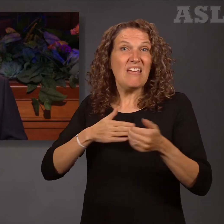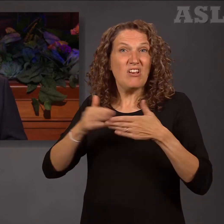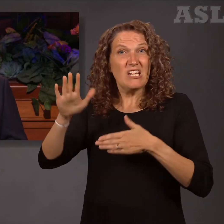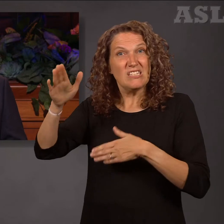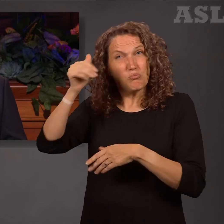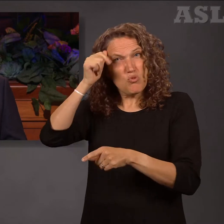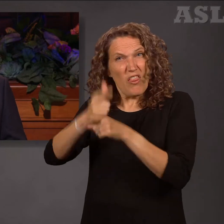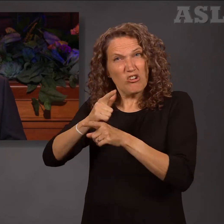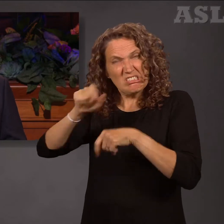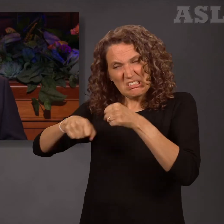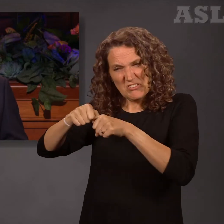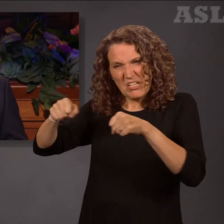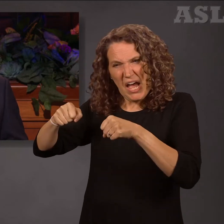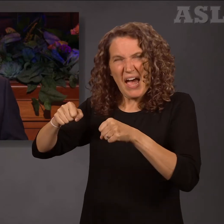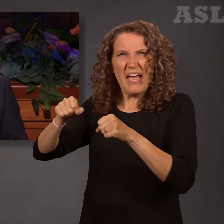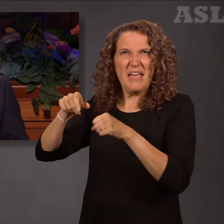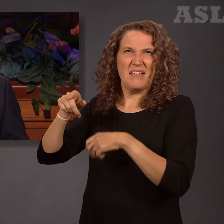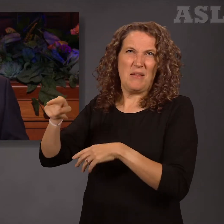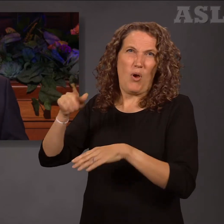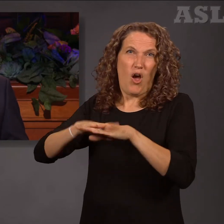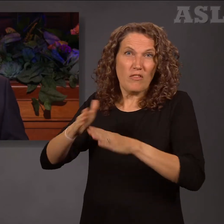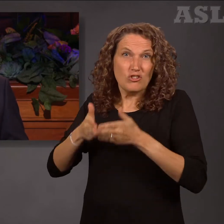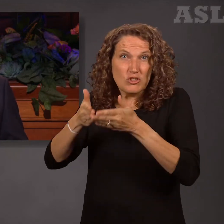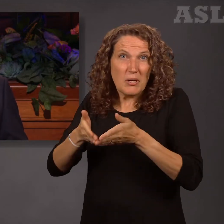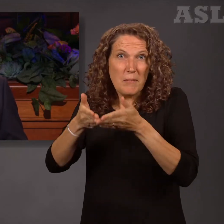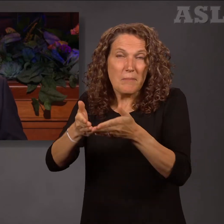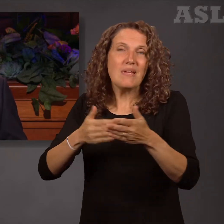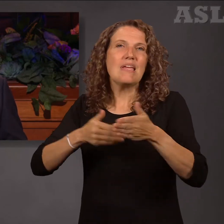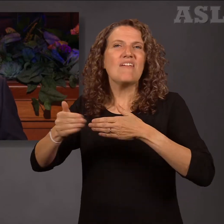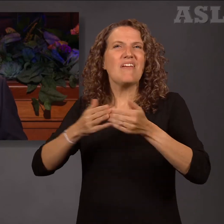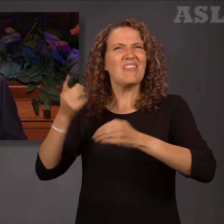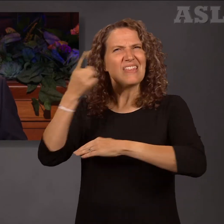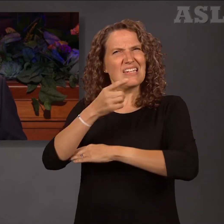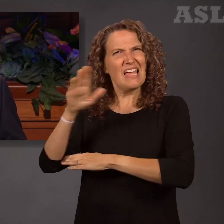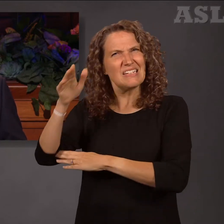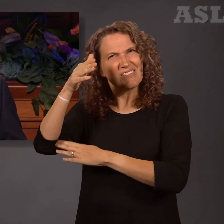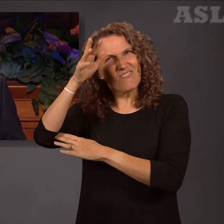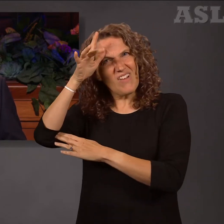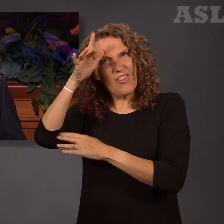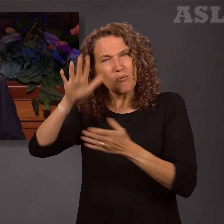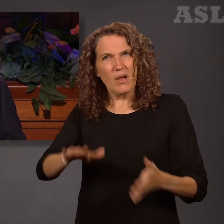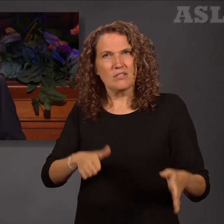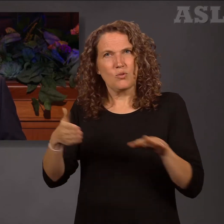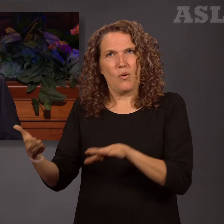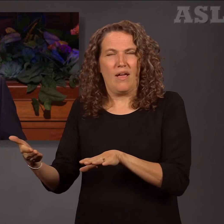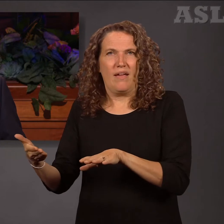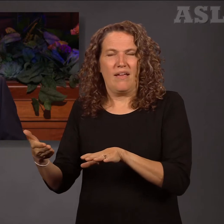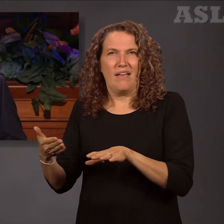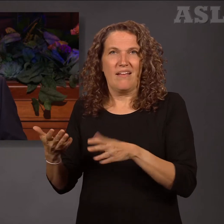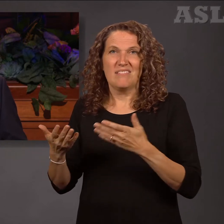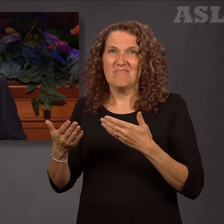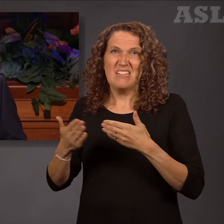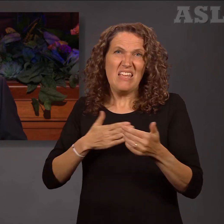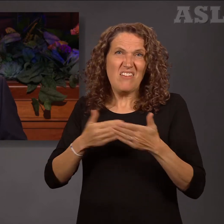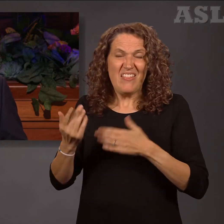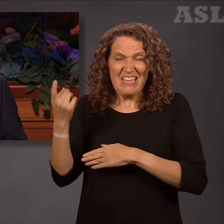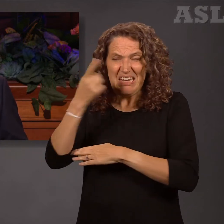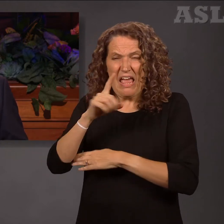ship, even the day that his father Lehi passed away, even when Laman and Lemuel became